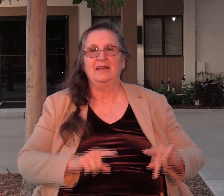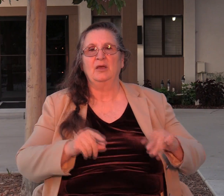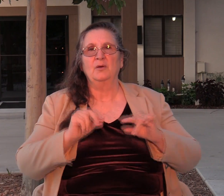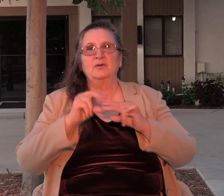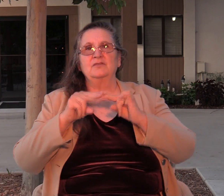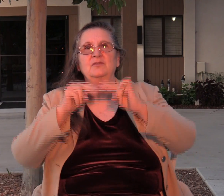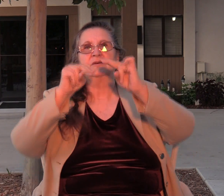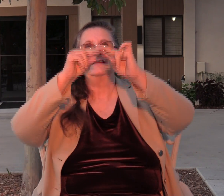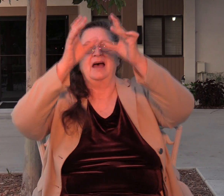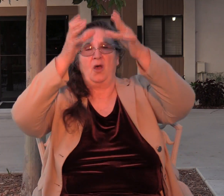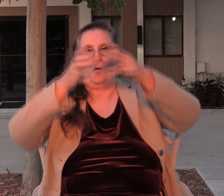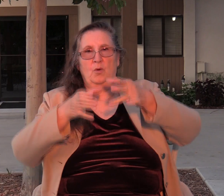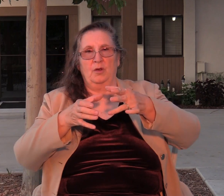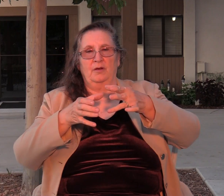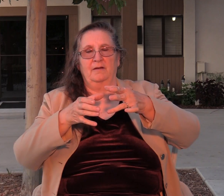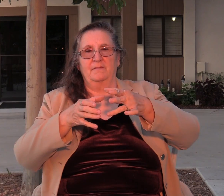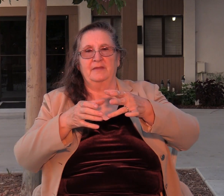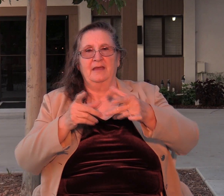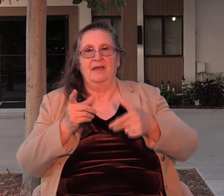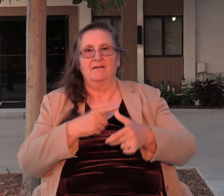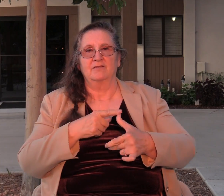We're told first off it's a strong tower.